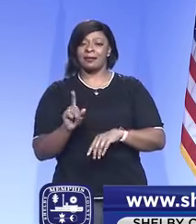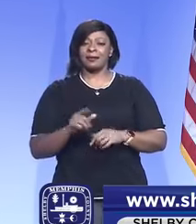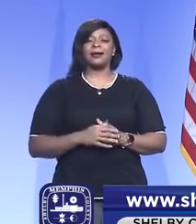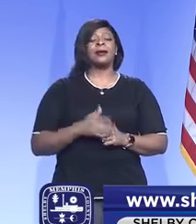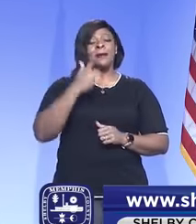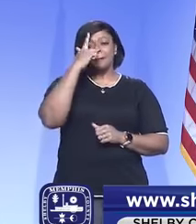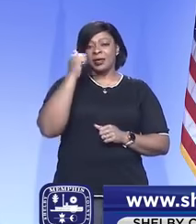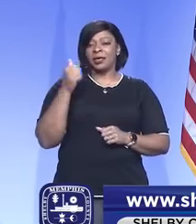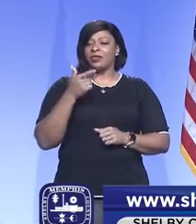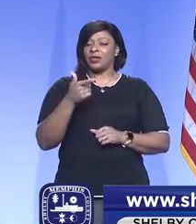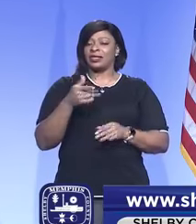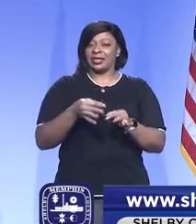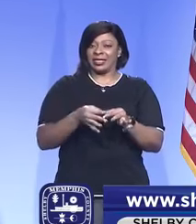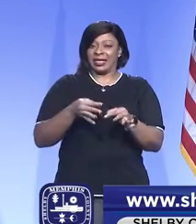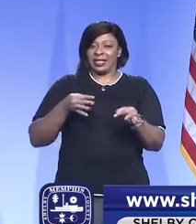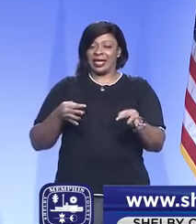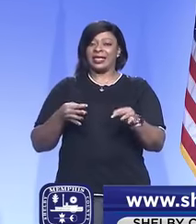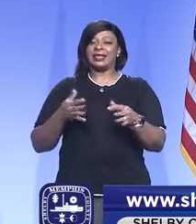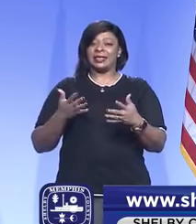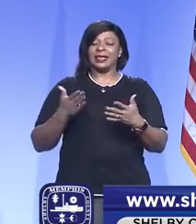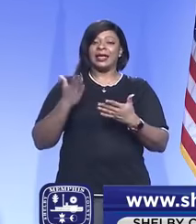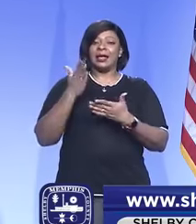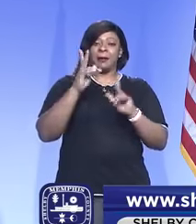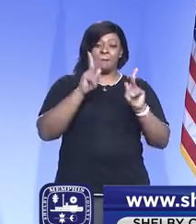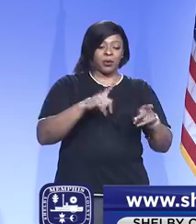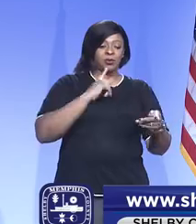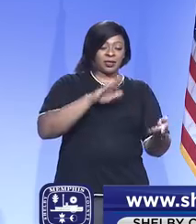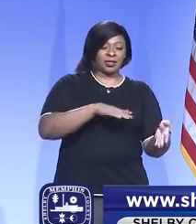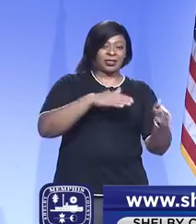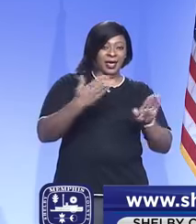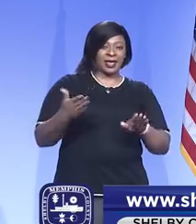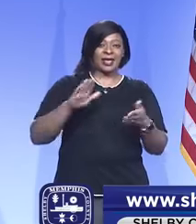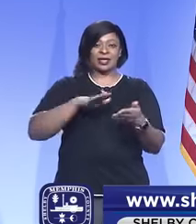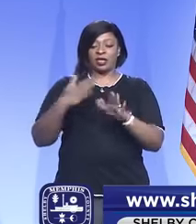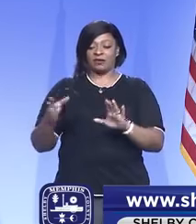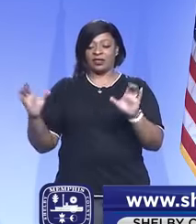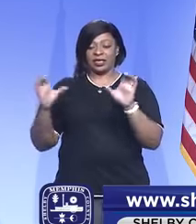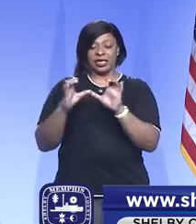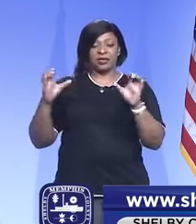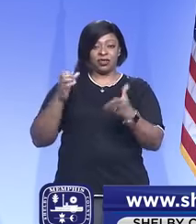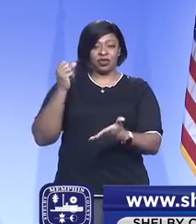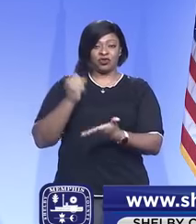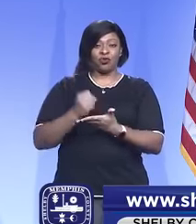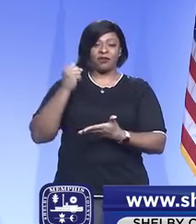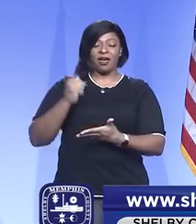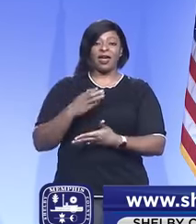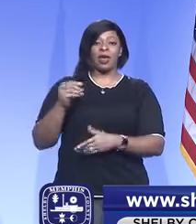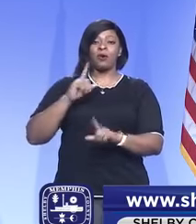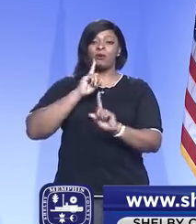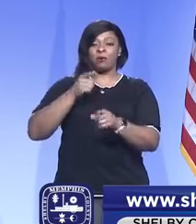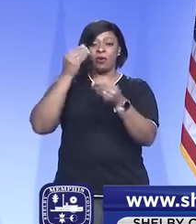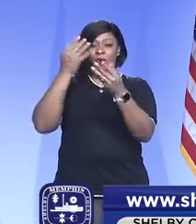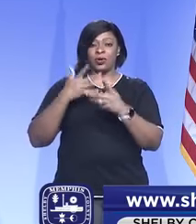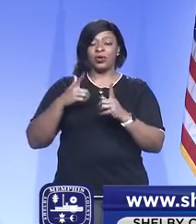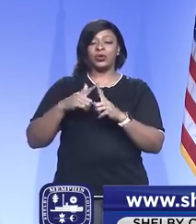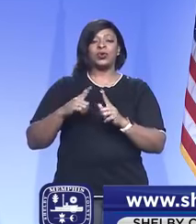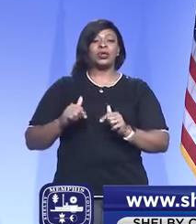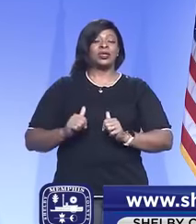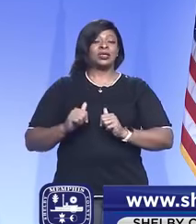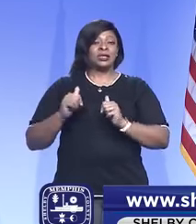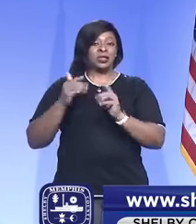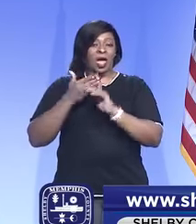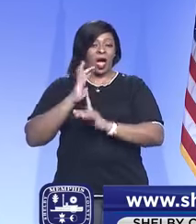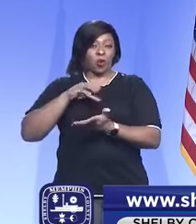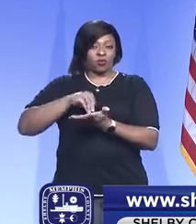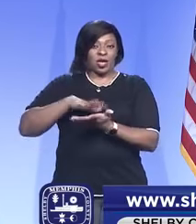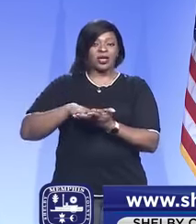because there is a delay between when somebody dies and the death certificates are certified and reported to us through vital records system,